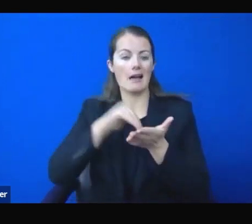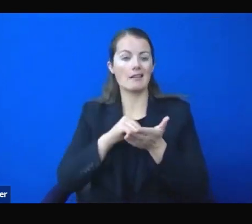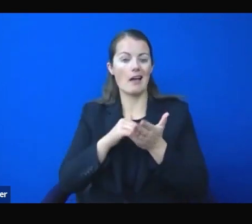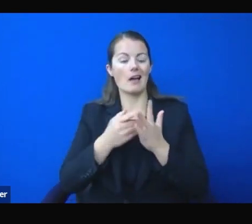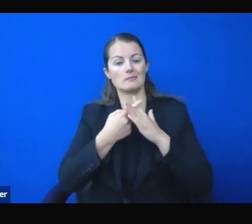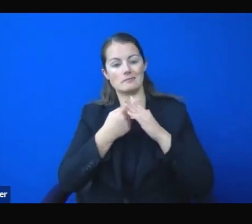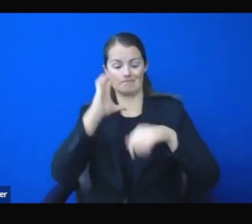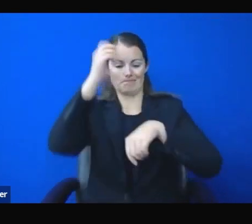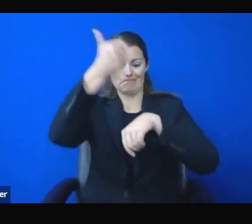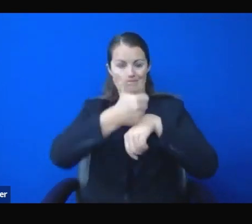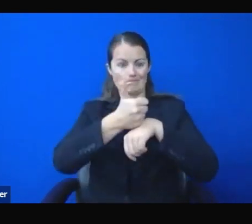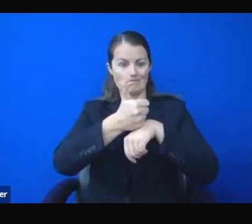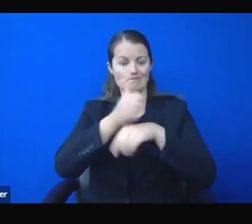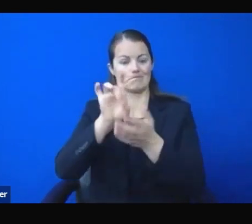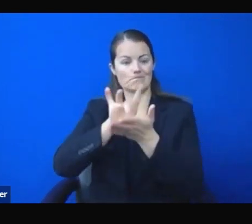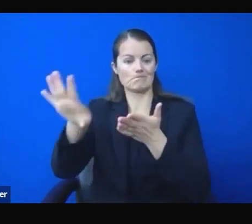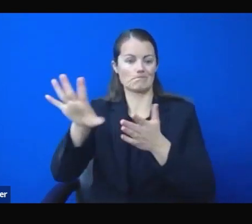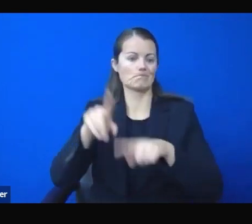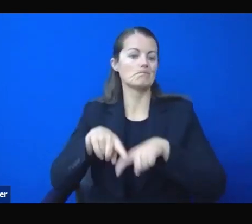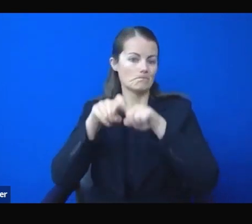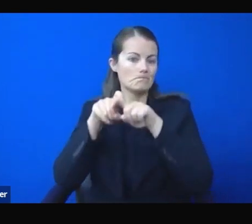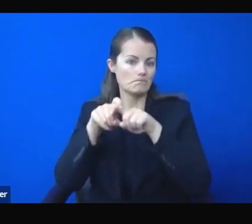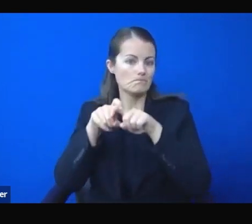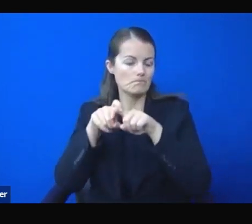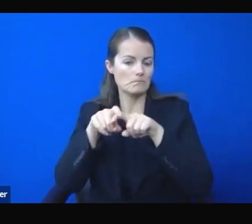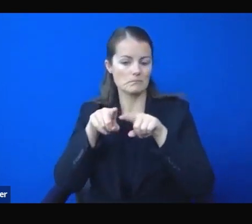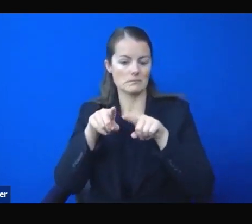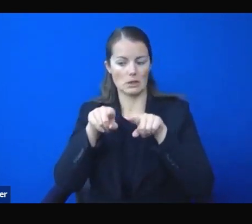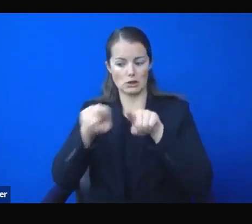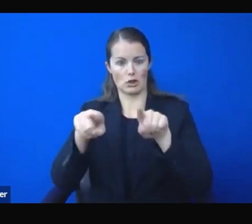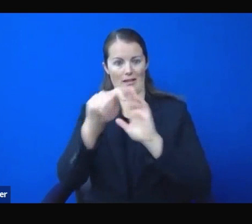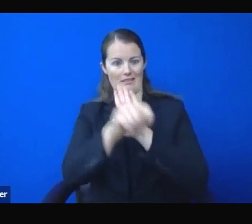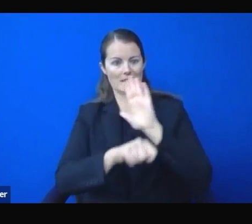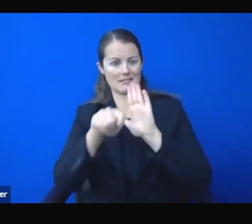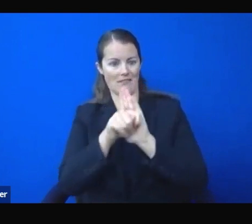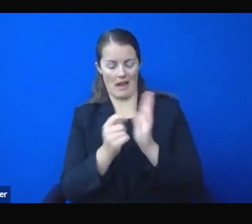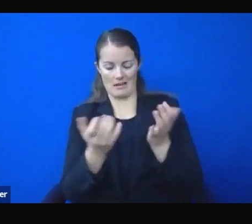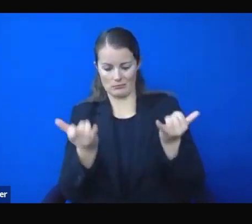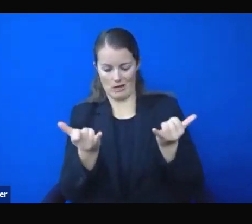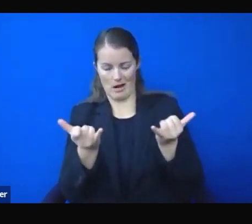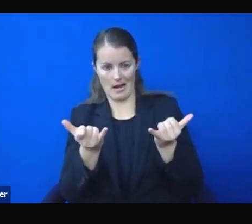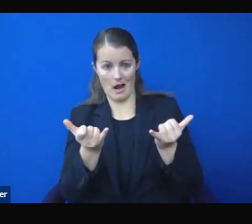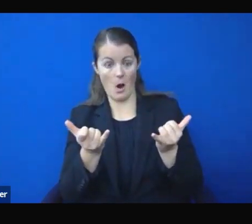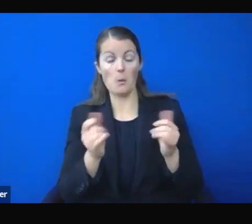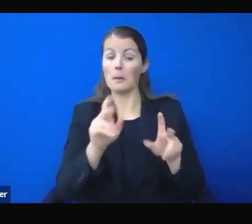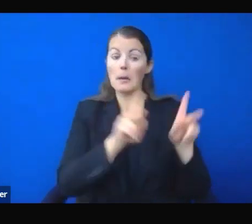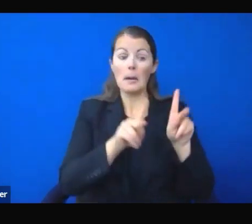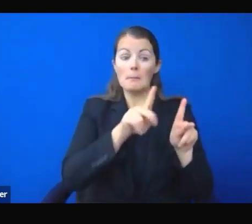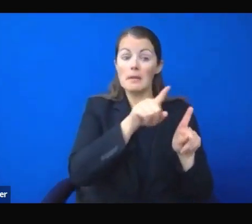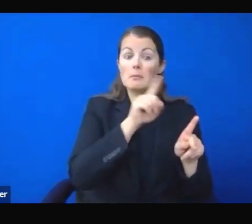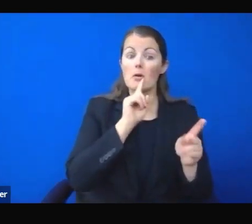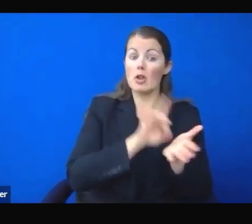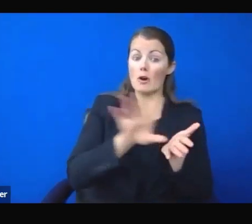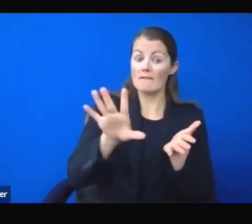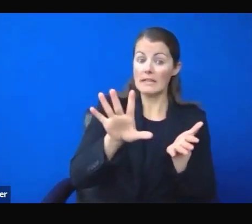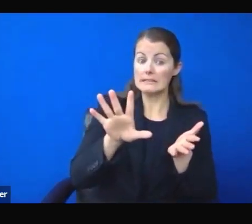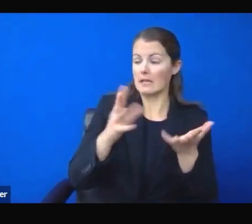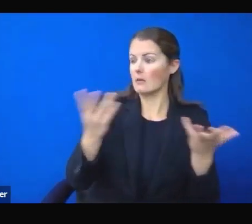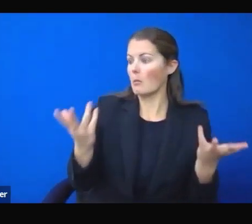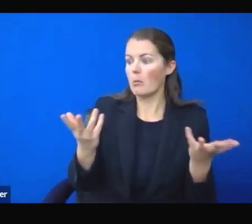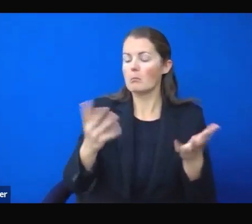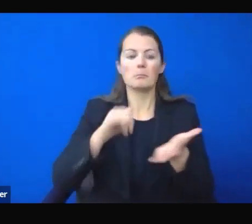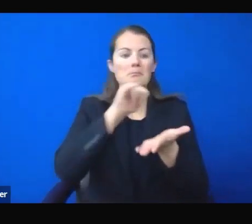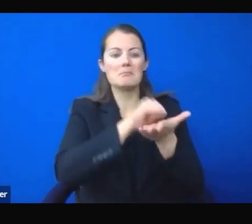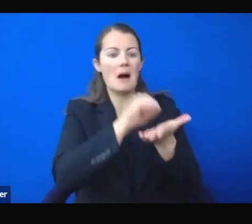of the pandemic. When people are evicted, it is impossible to stay home. They are out looking for jobs and housing